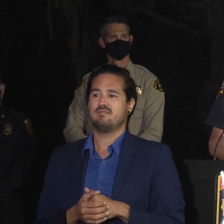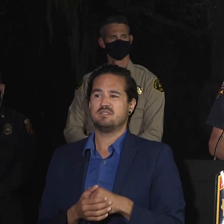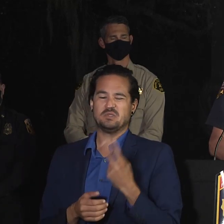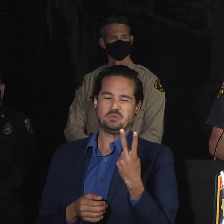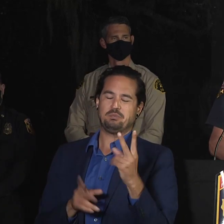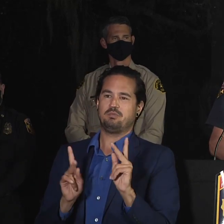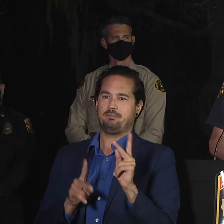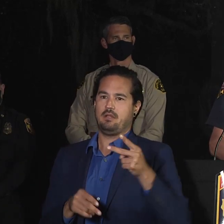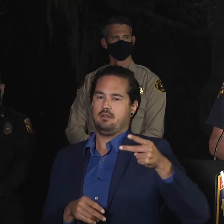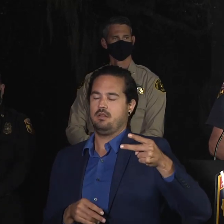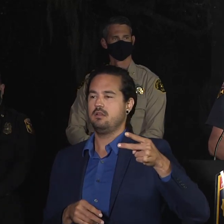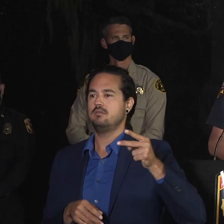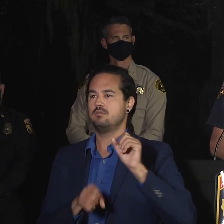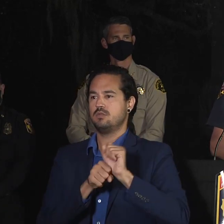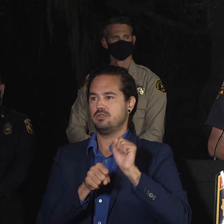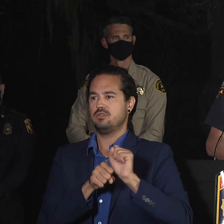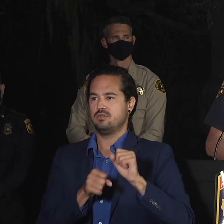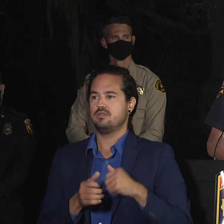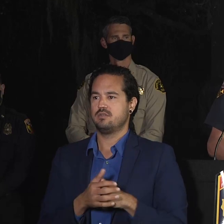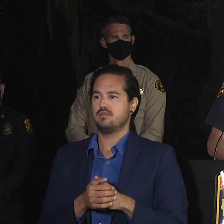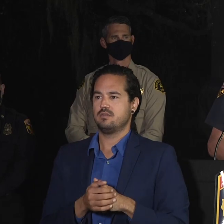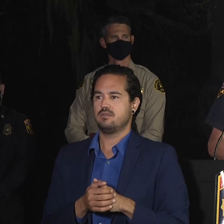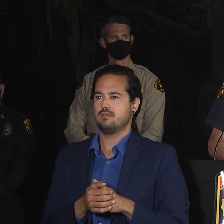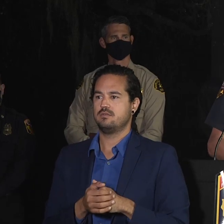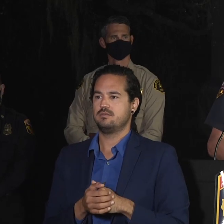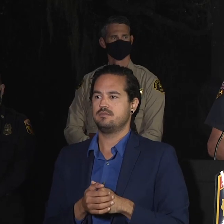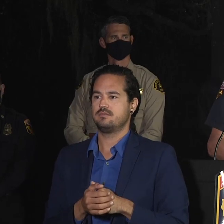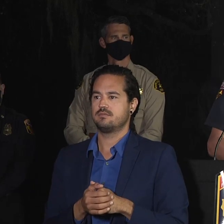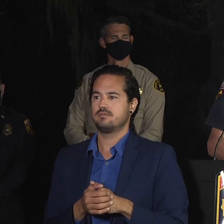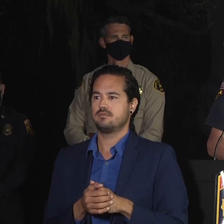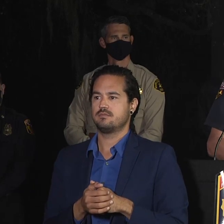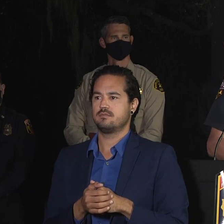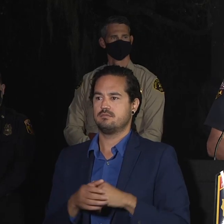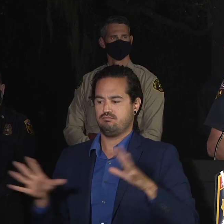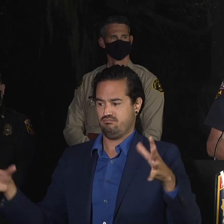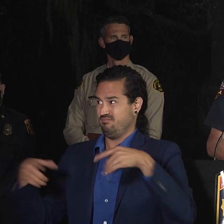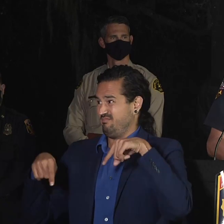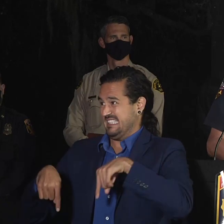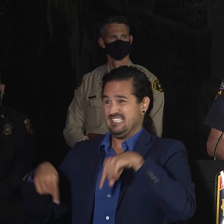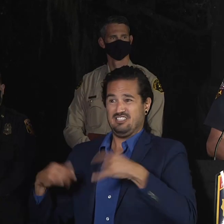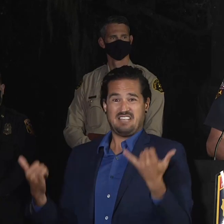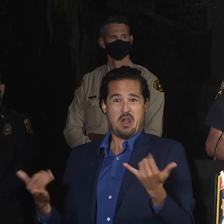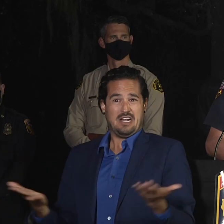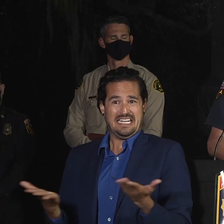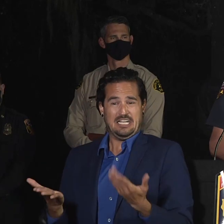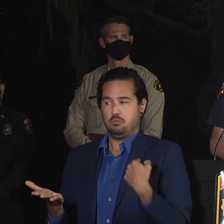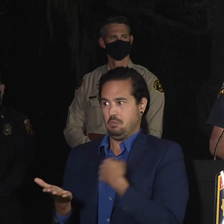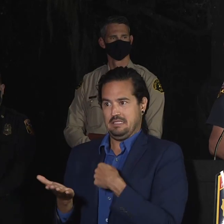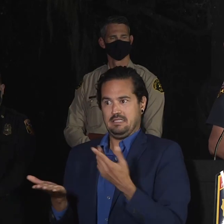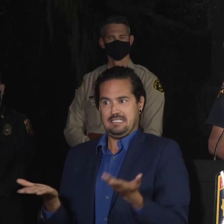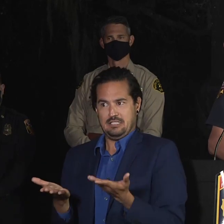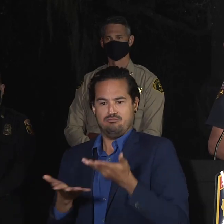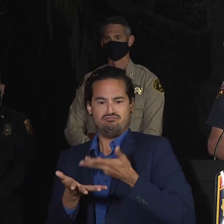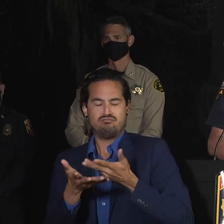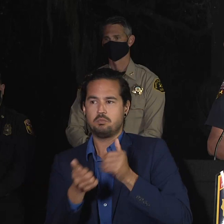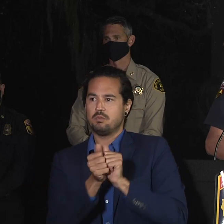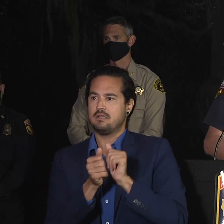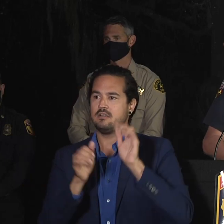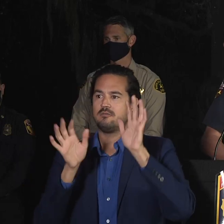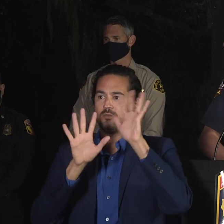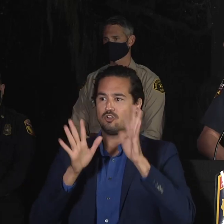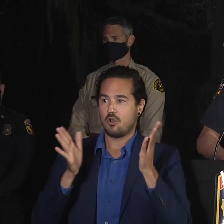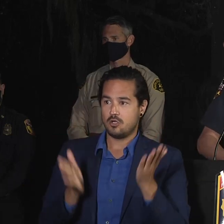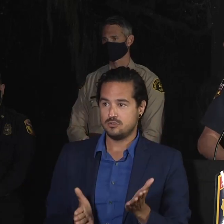that we have here, we, they're in our office. And that's how much we rely upon their information, because we base all our actions